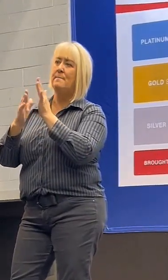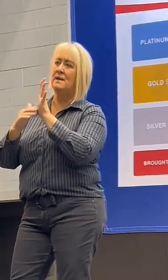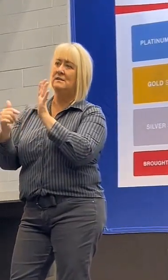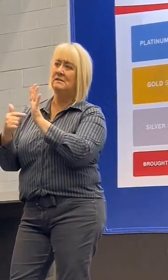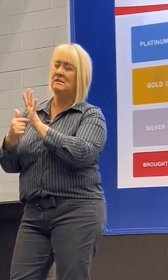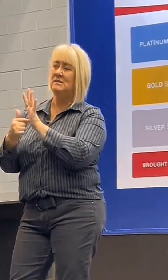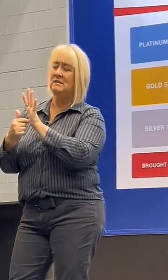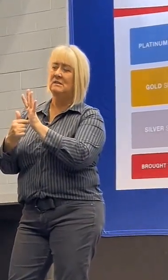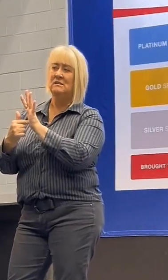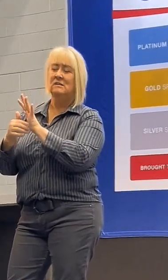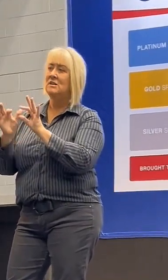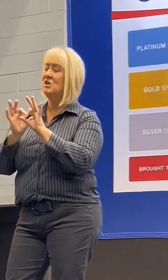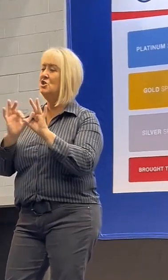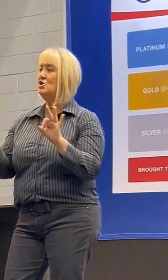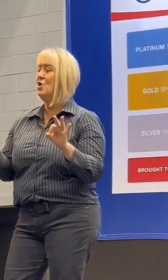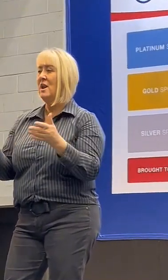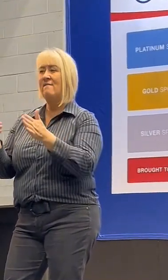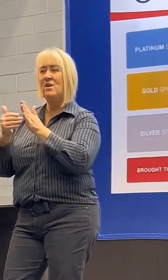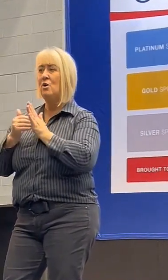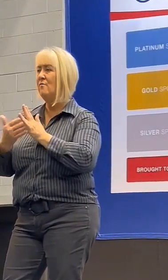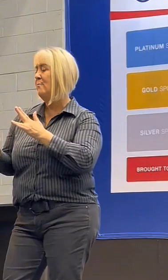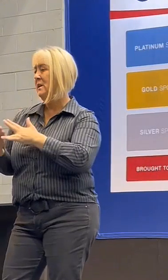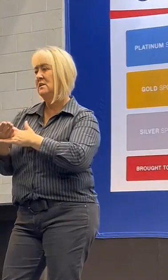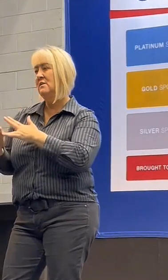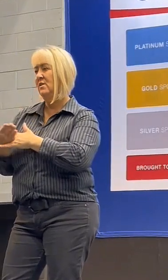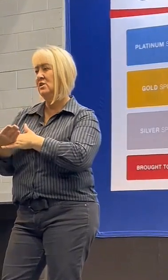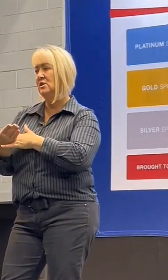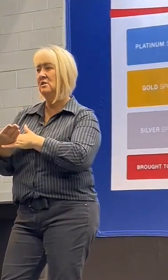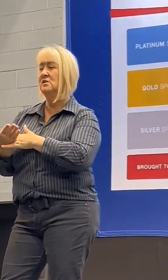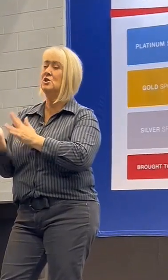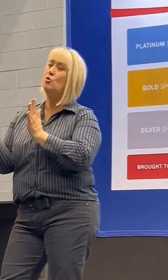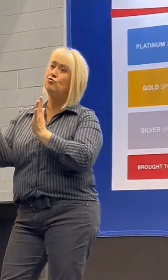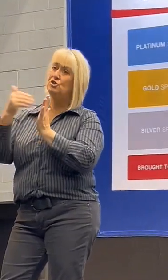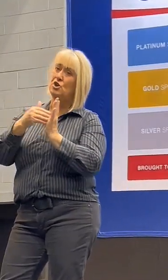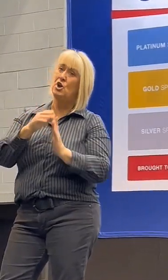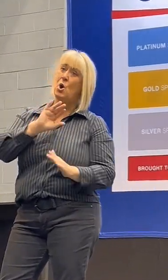this point, leading me to the difficult decision to return home.